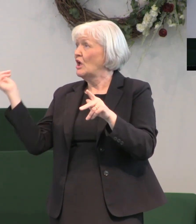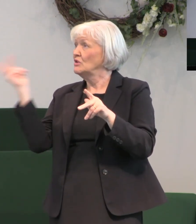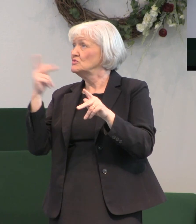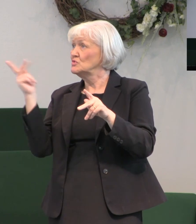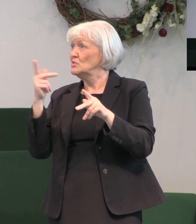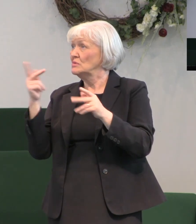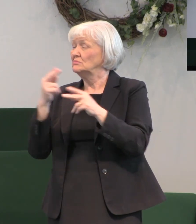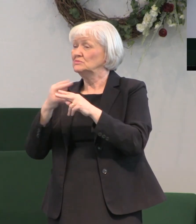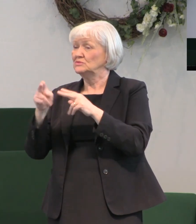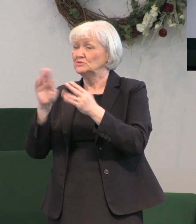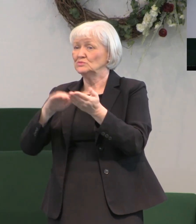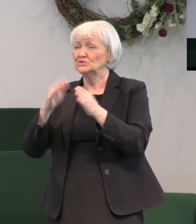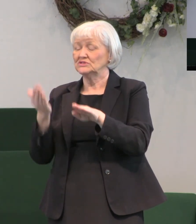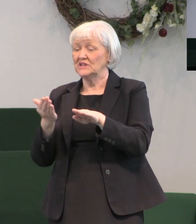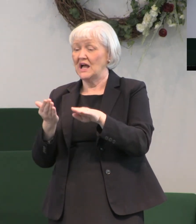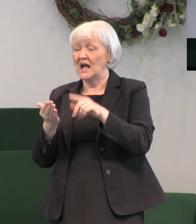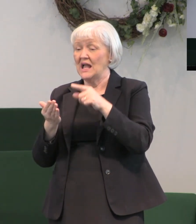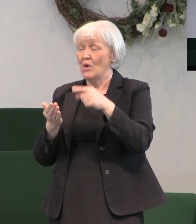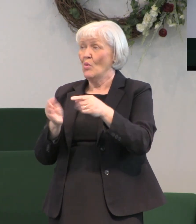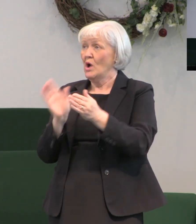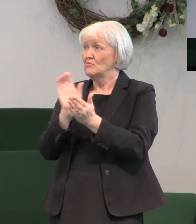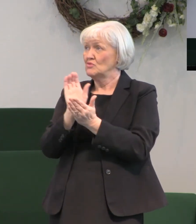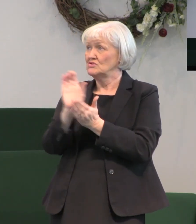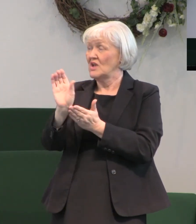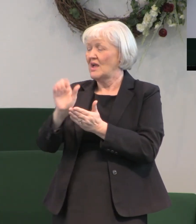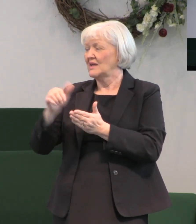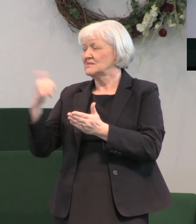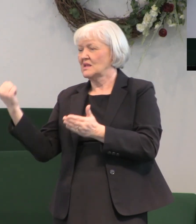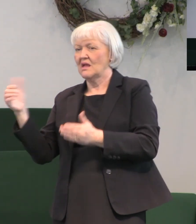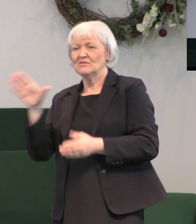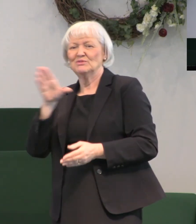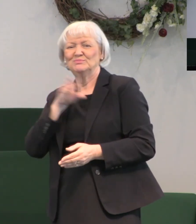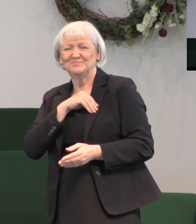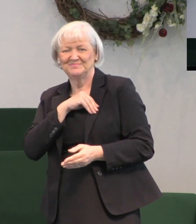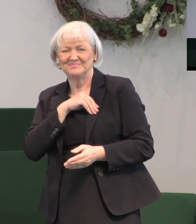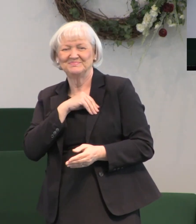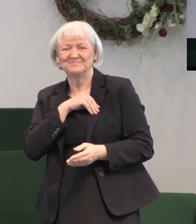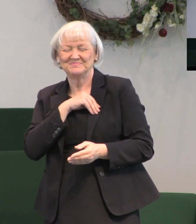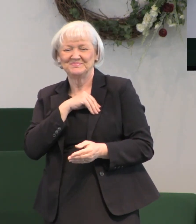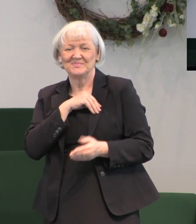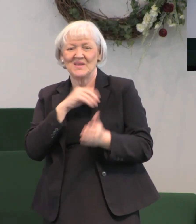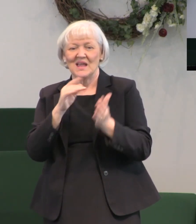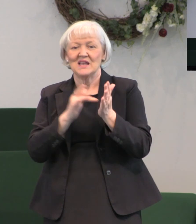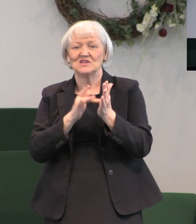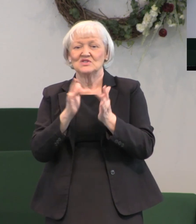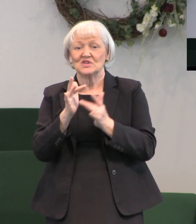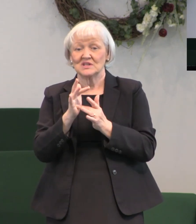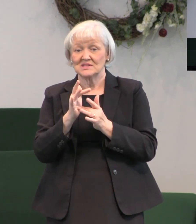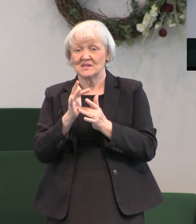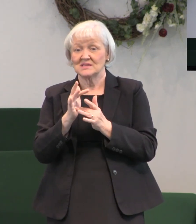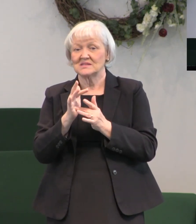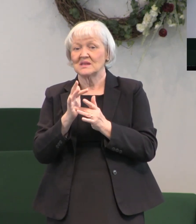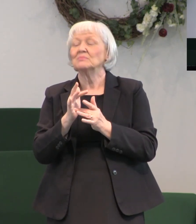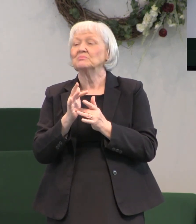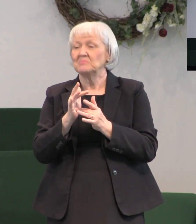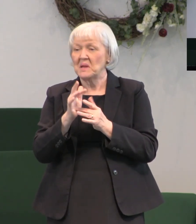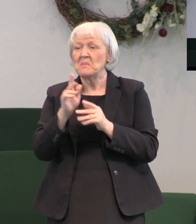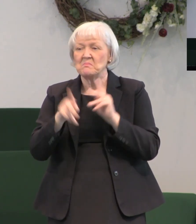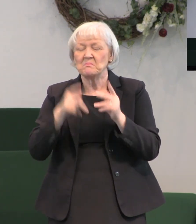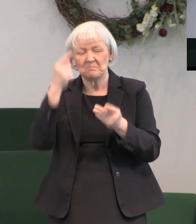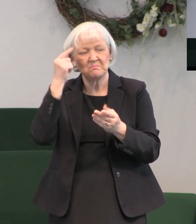and one of them rejects Jesus and the other one receives him Jesus was believed on in the world